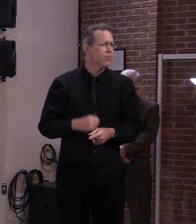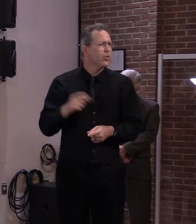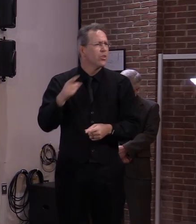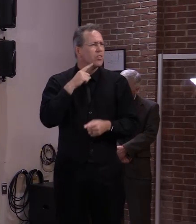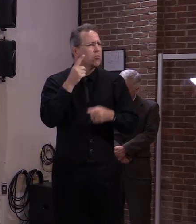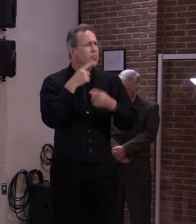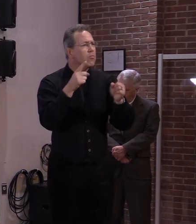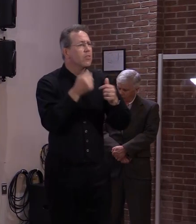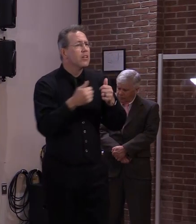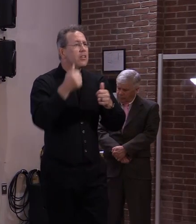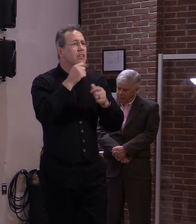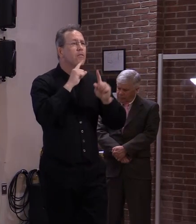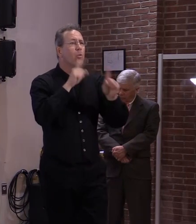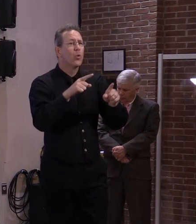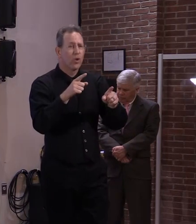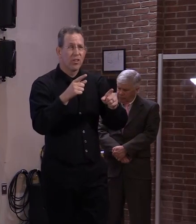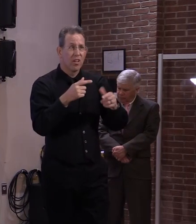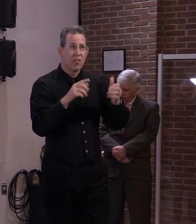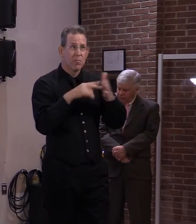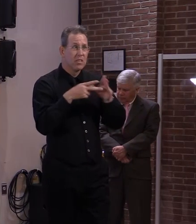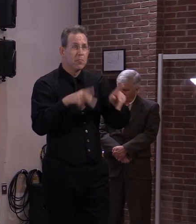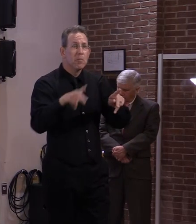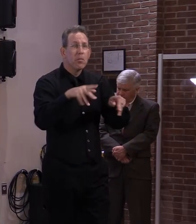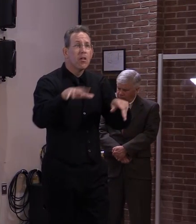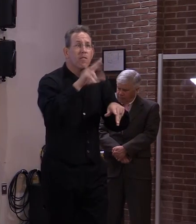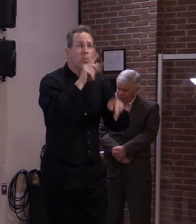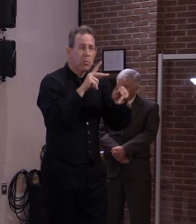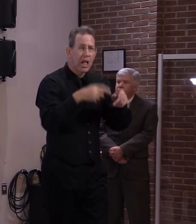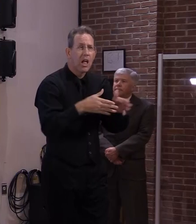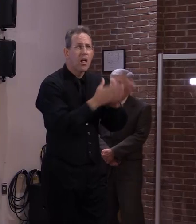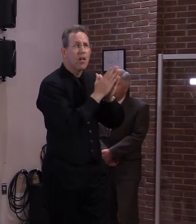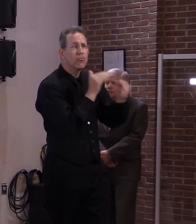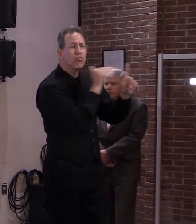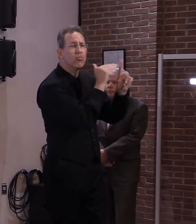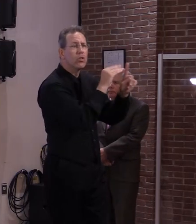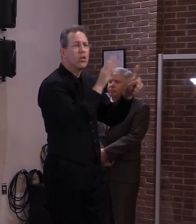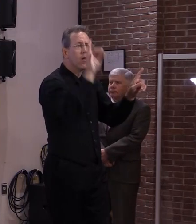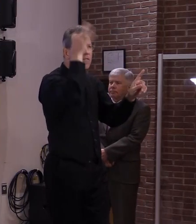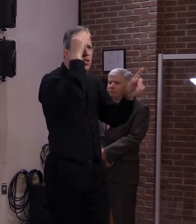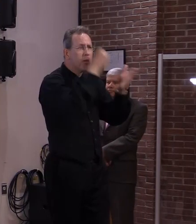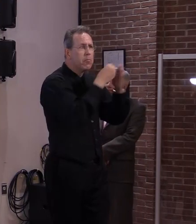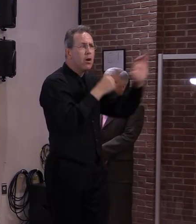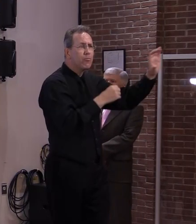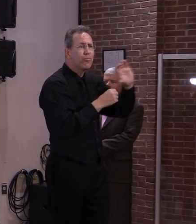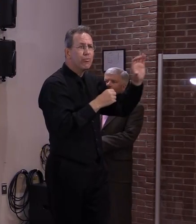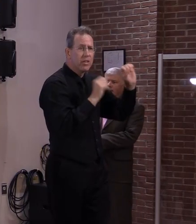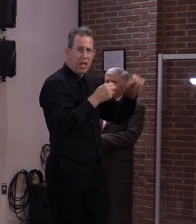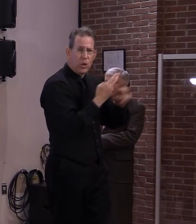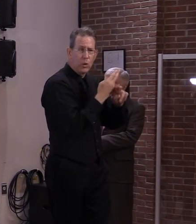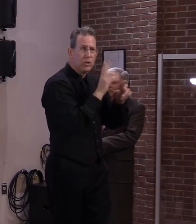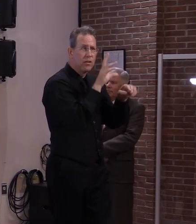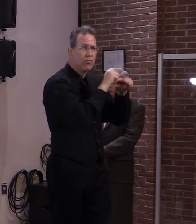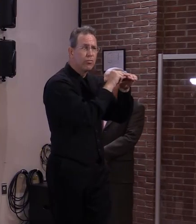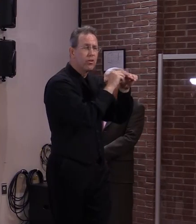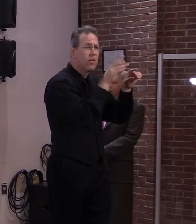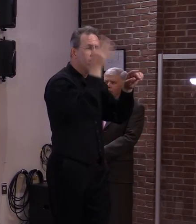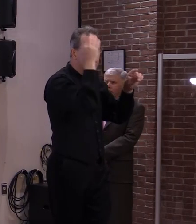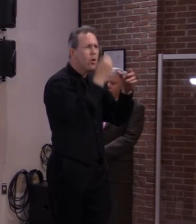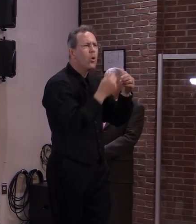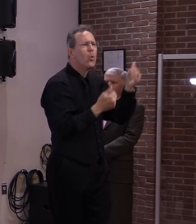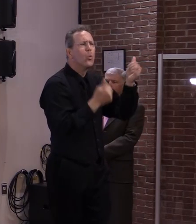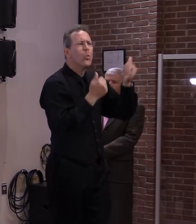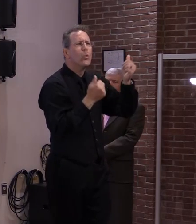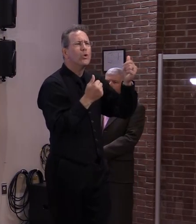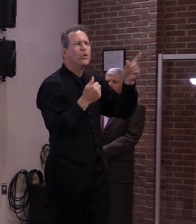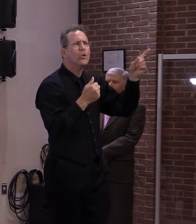do you know offhand exactly which revenue sources you're going to be able to continue to be able drawing down